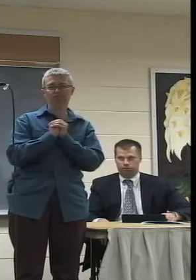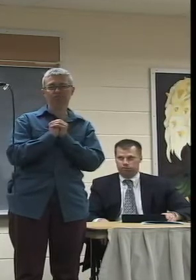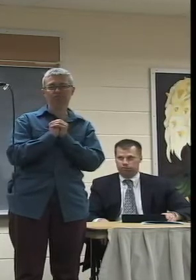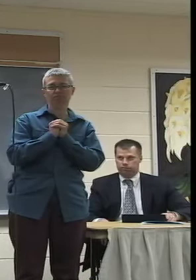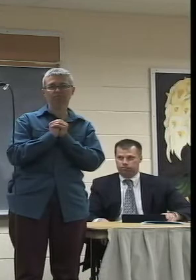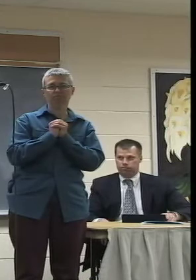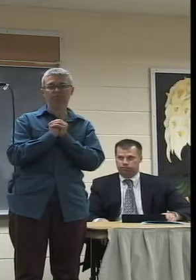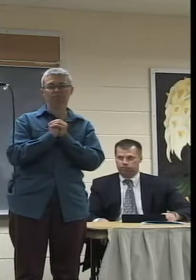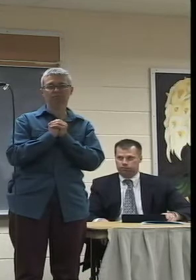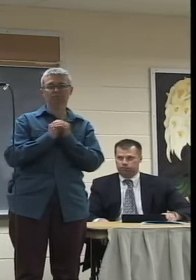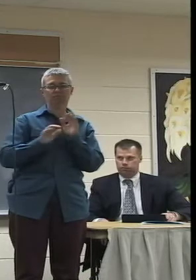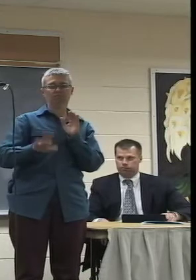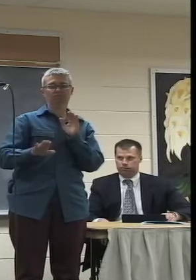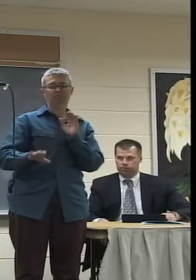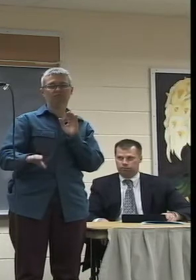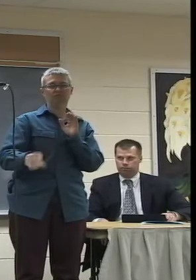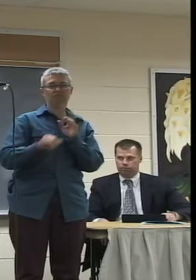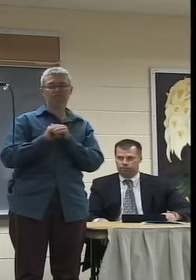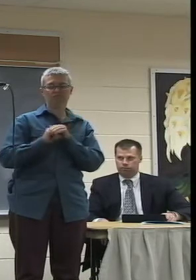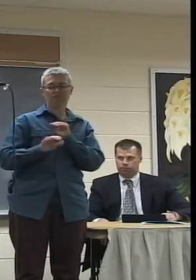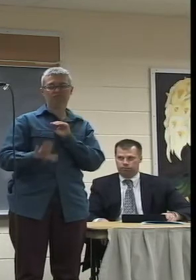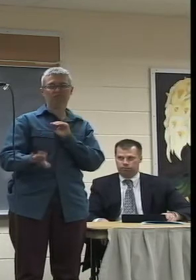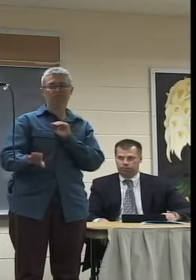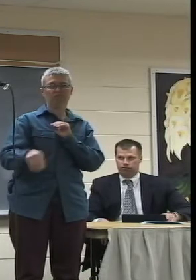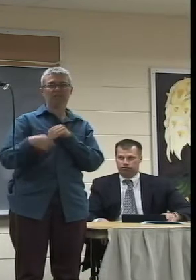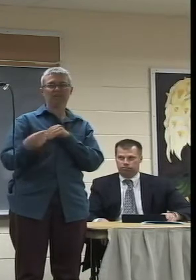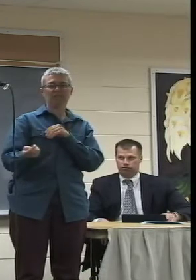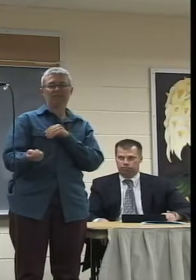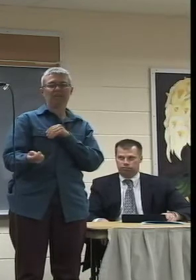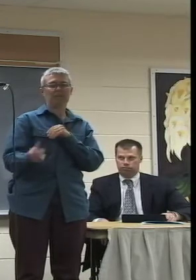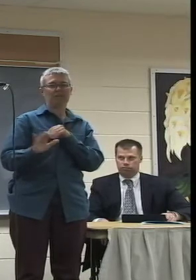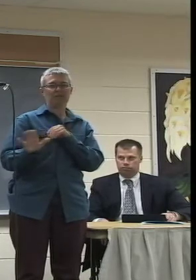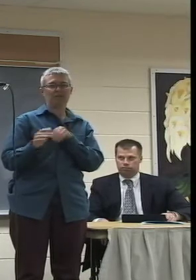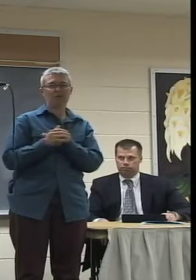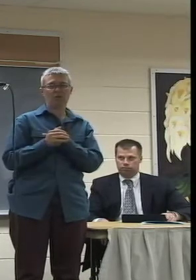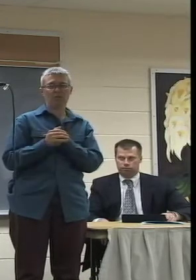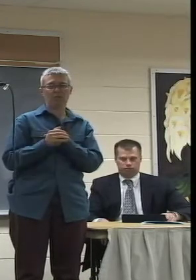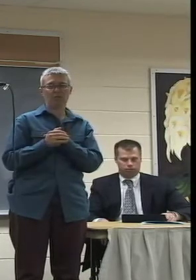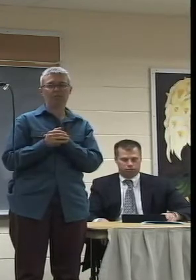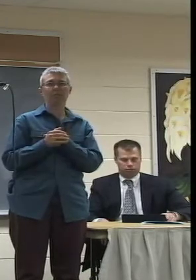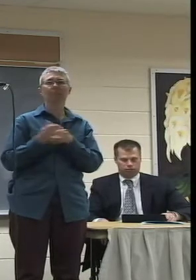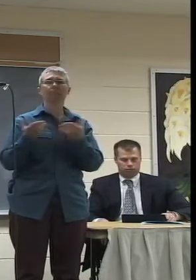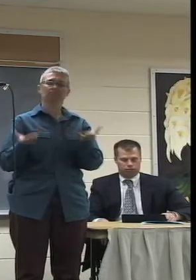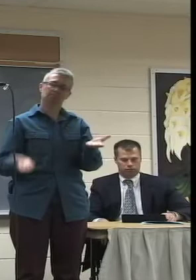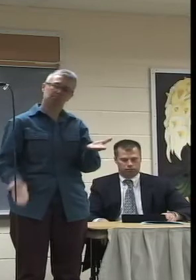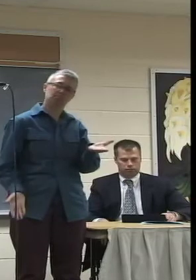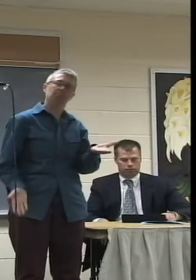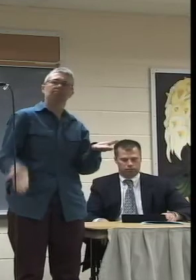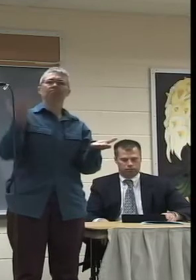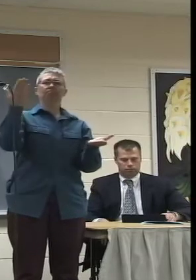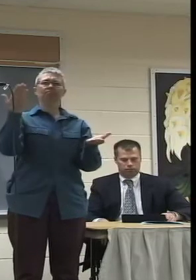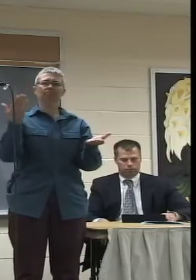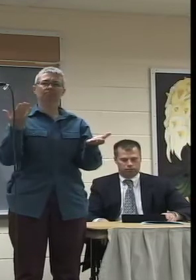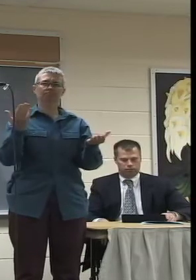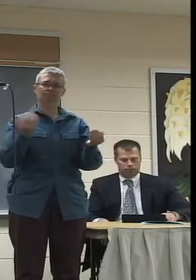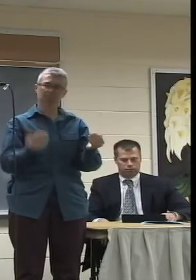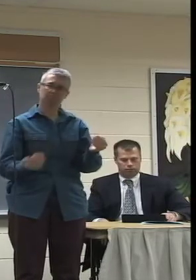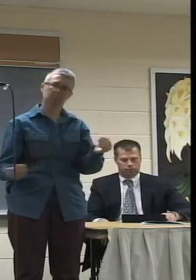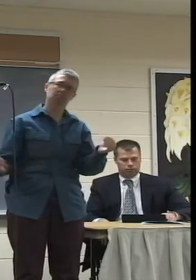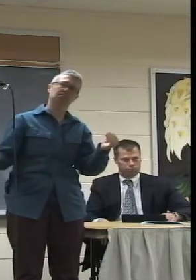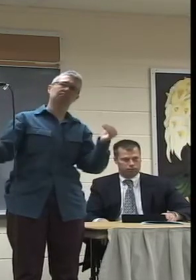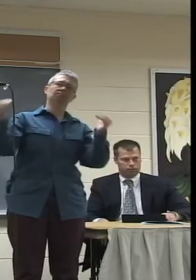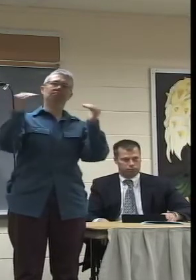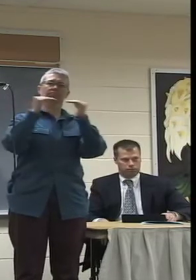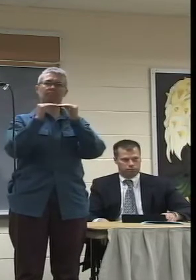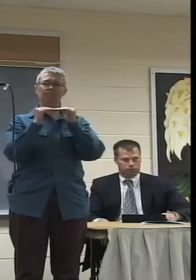So you downgrade it, you keep it at the minimum expression. I want to find a way by which Comcast will